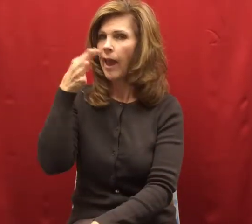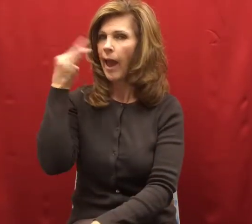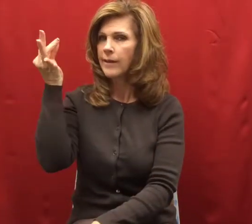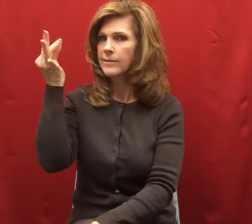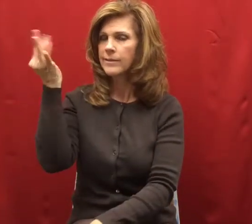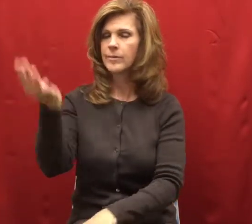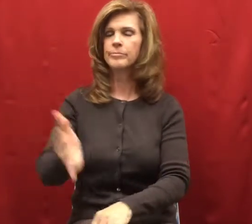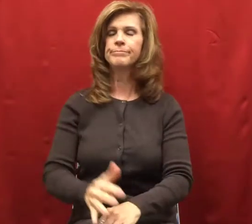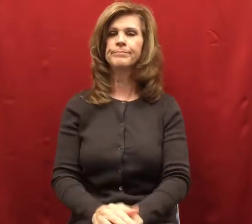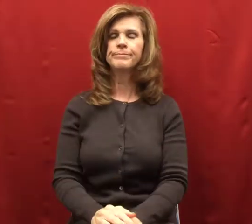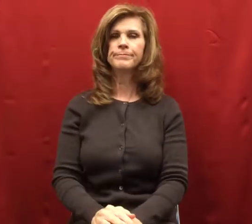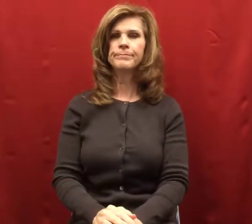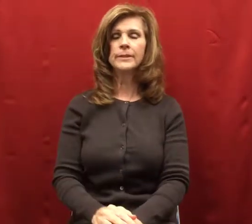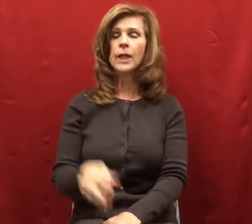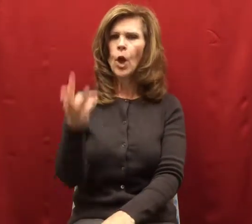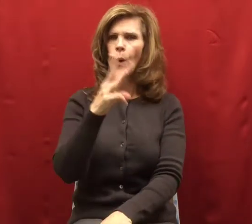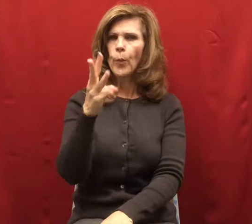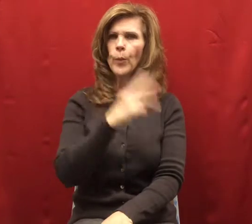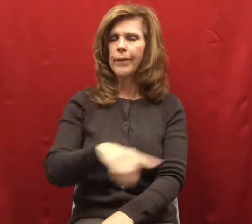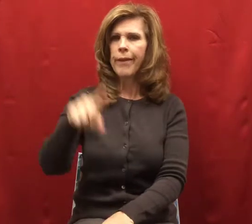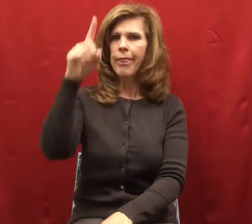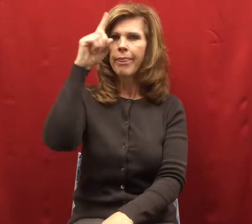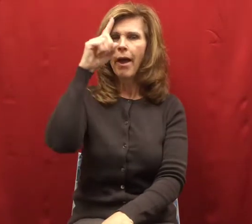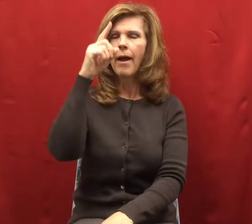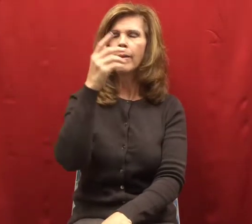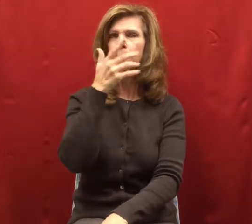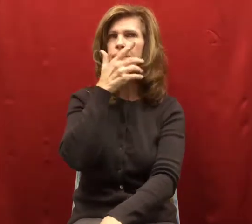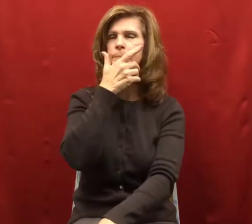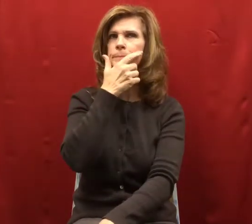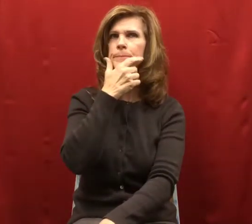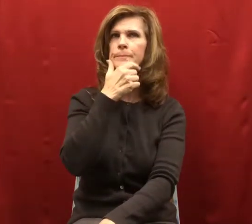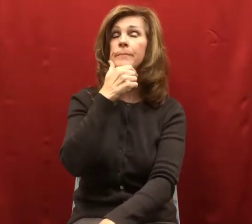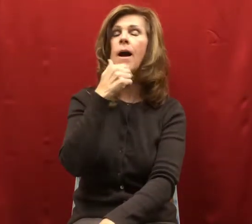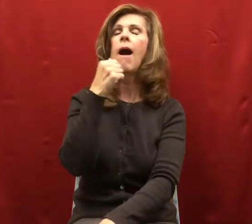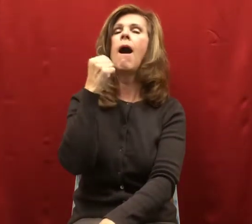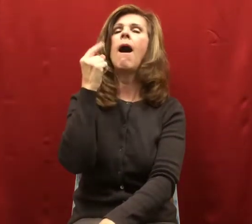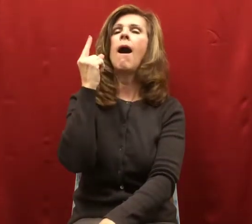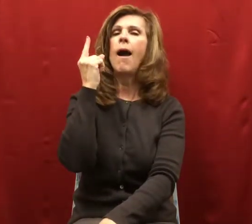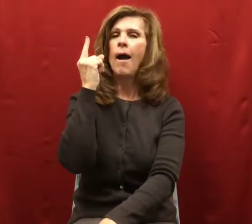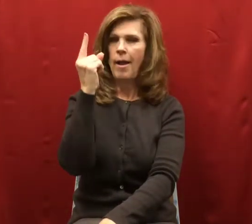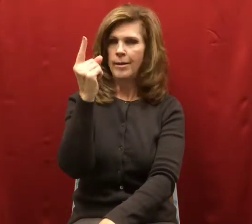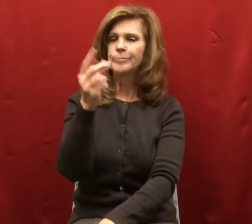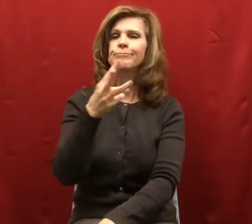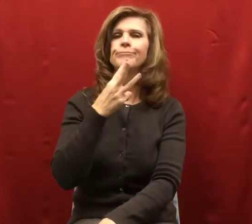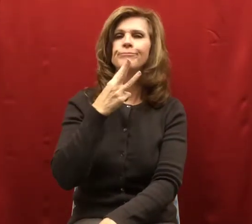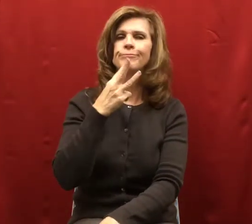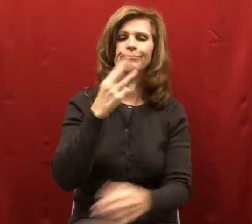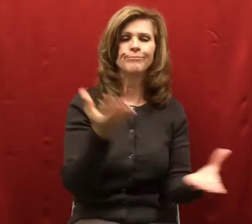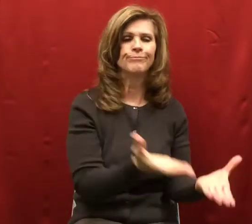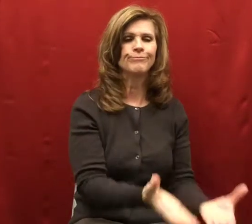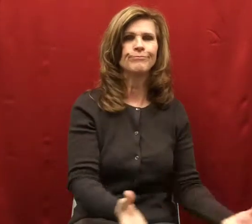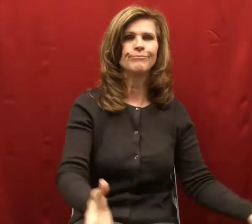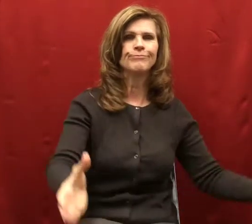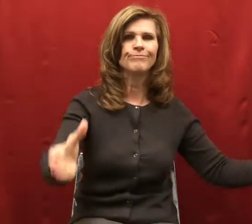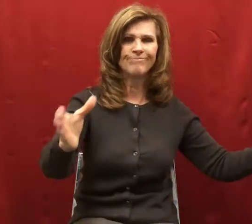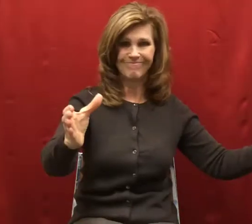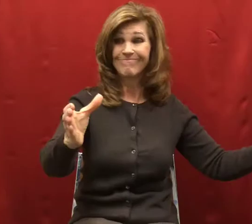Hmm, I must cool it in water and carry it in my hands, said Willy to himself.